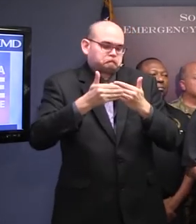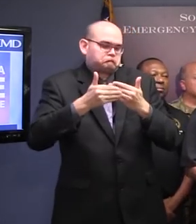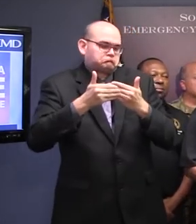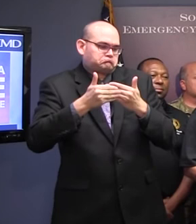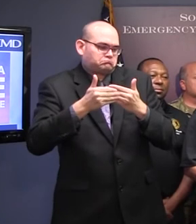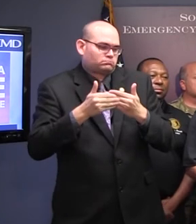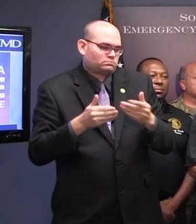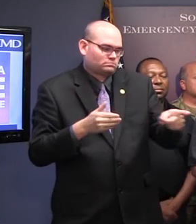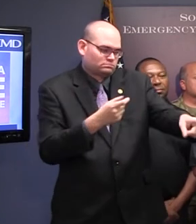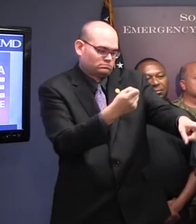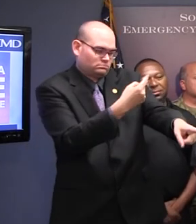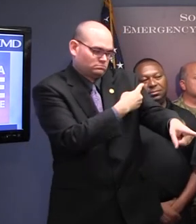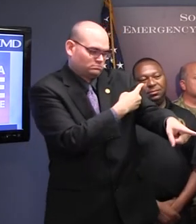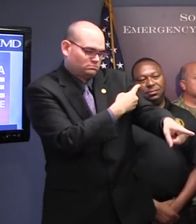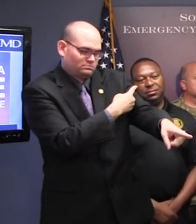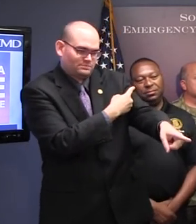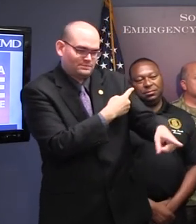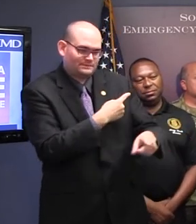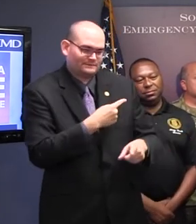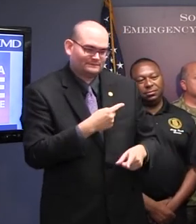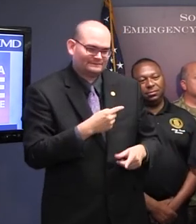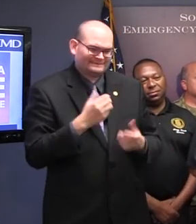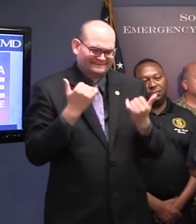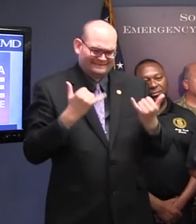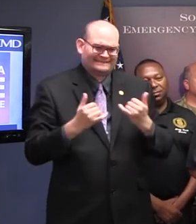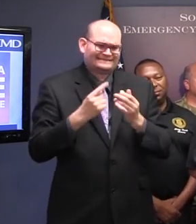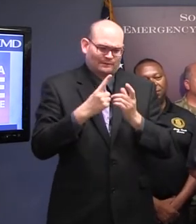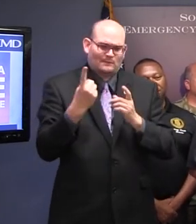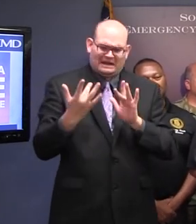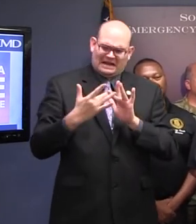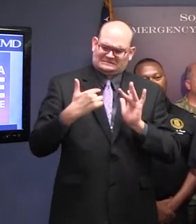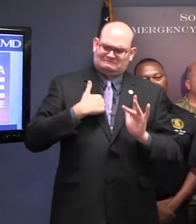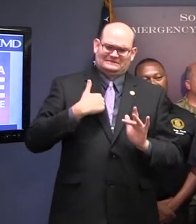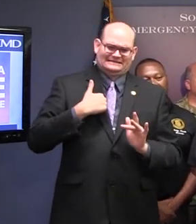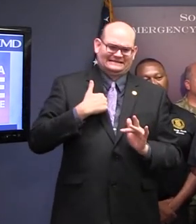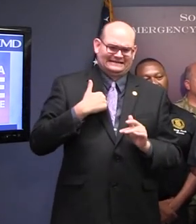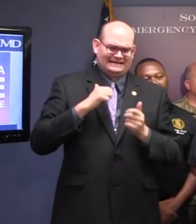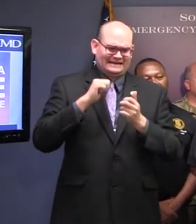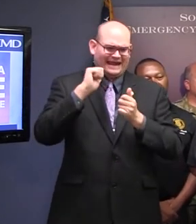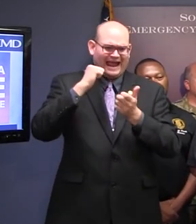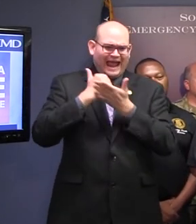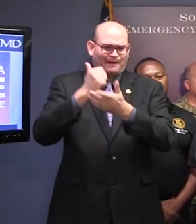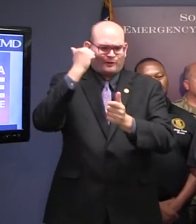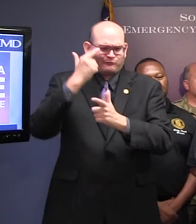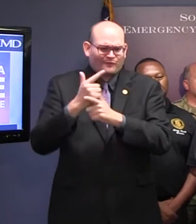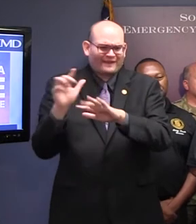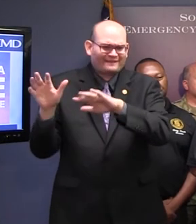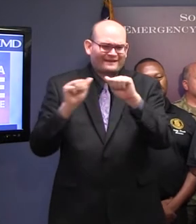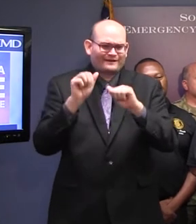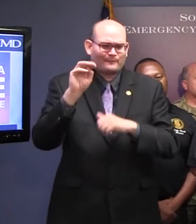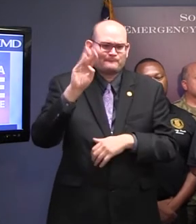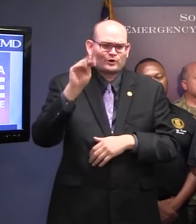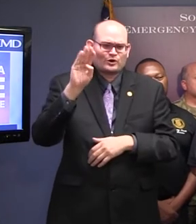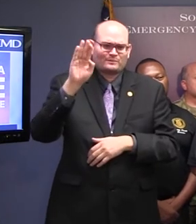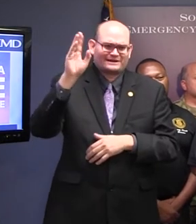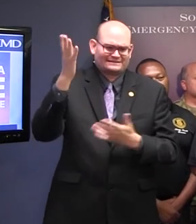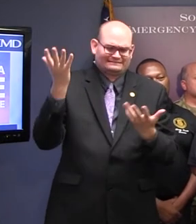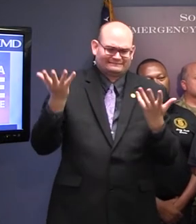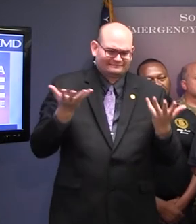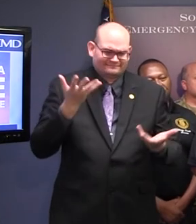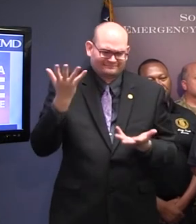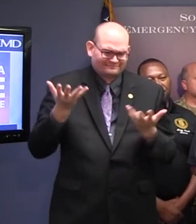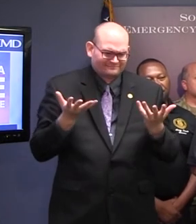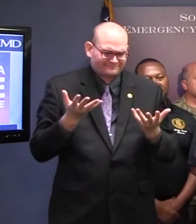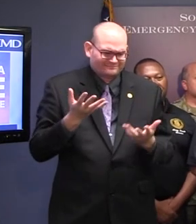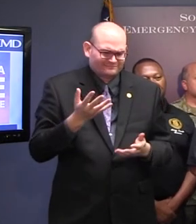I was contacted today by somebody who wanted to know how to get his brother out of Myrtle Beach. Who should folks contact if they need a ride